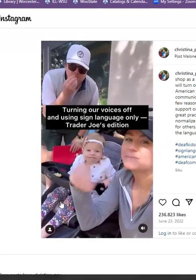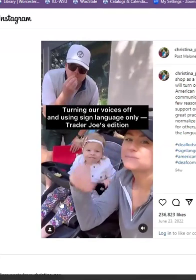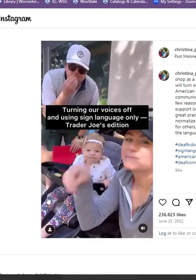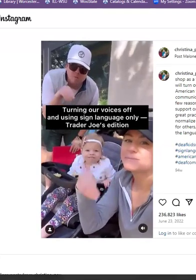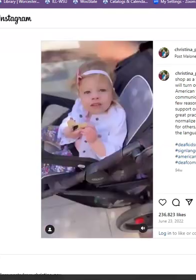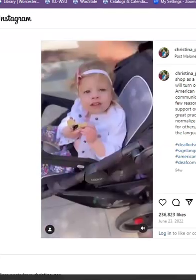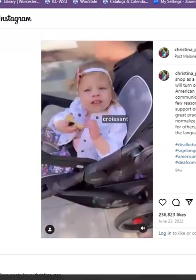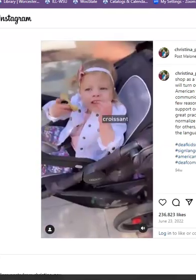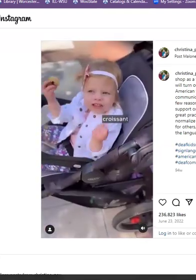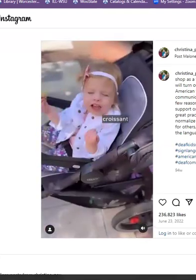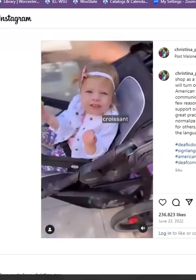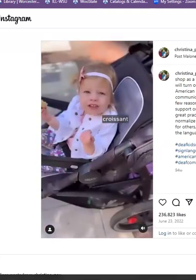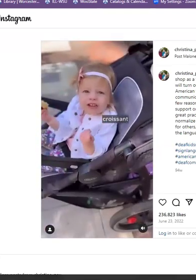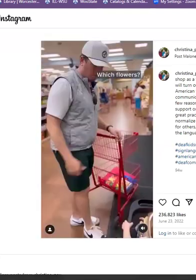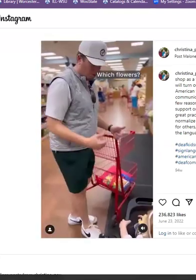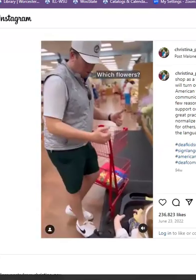Right.